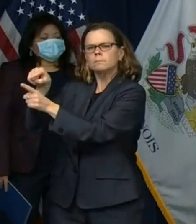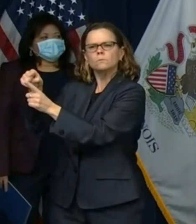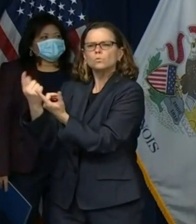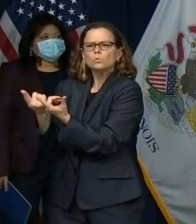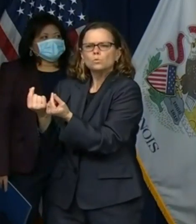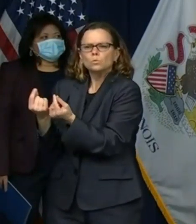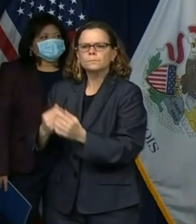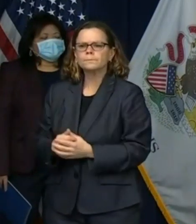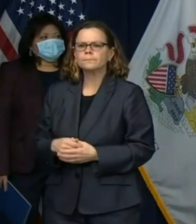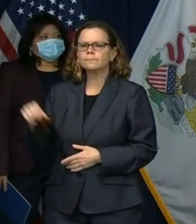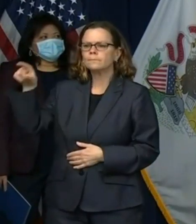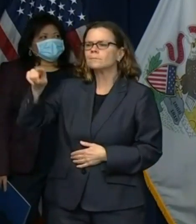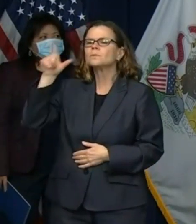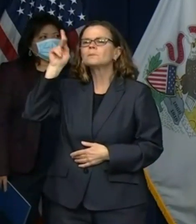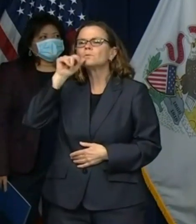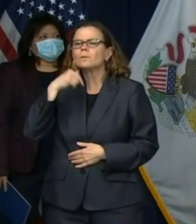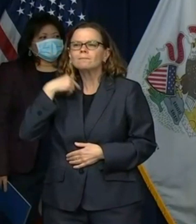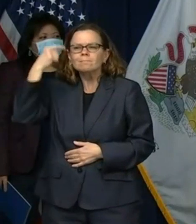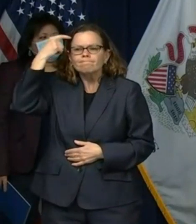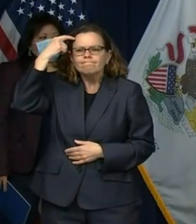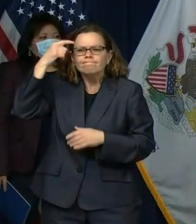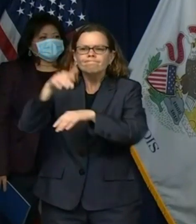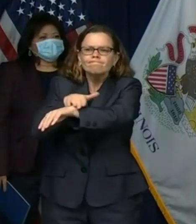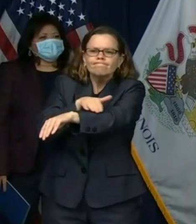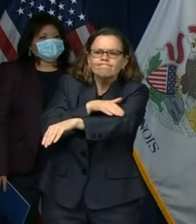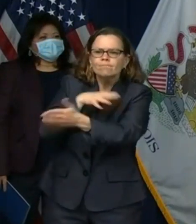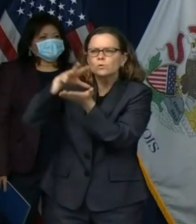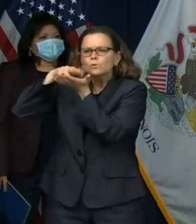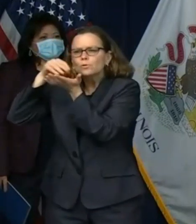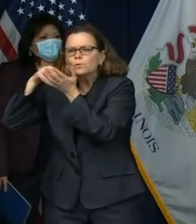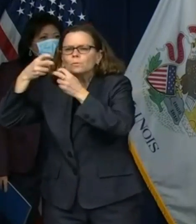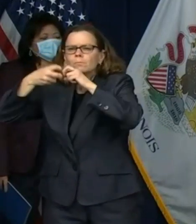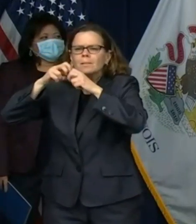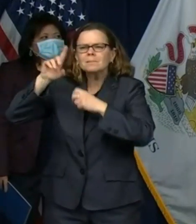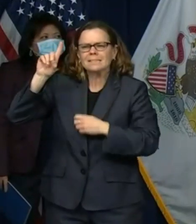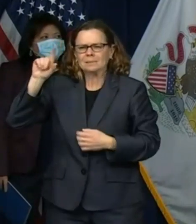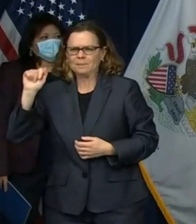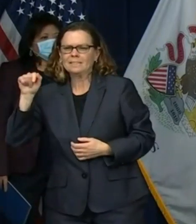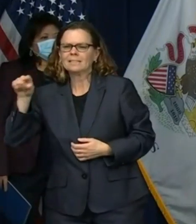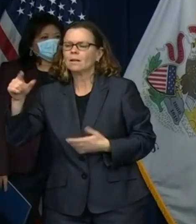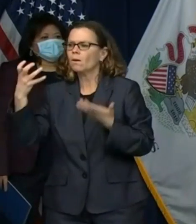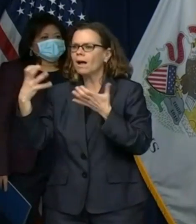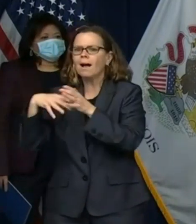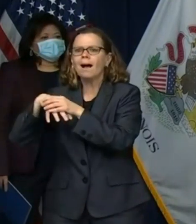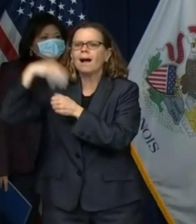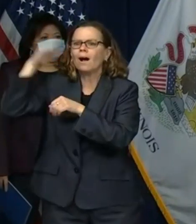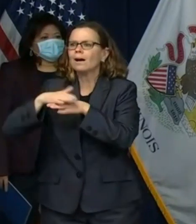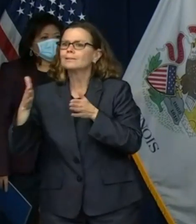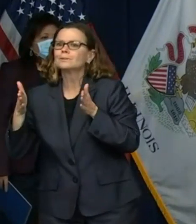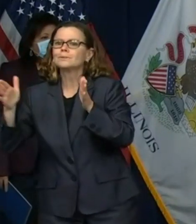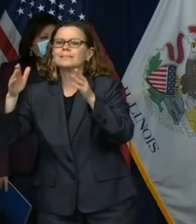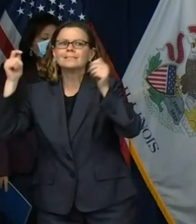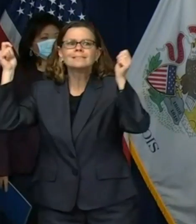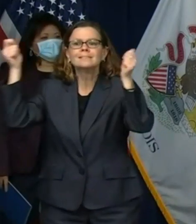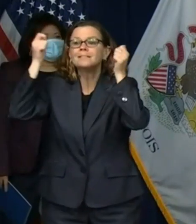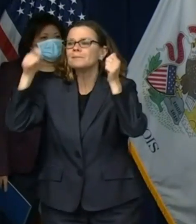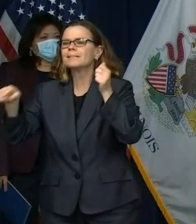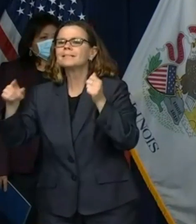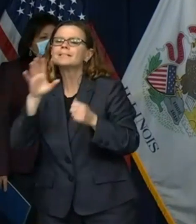with signs and song to celebrate five birthdays from their day program family